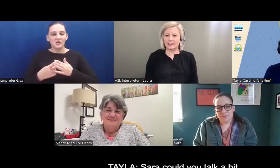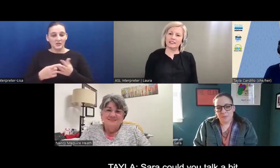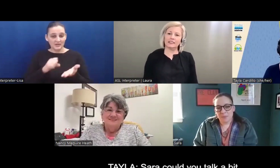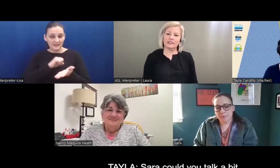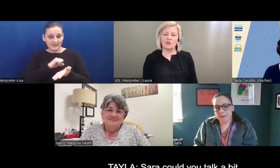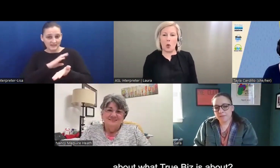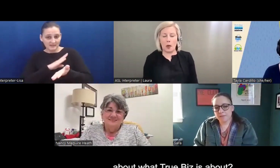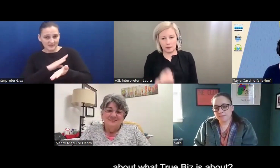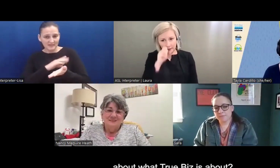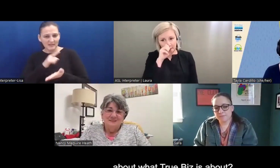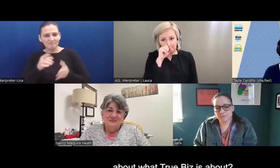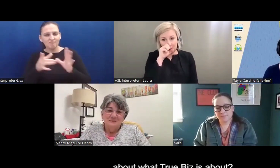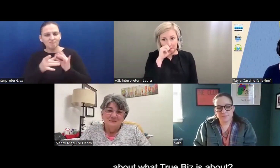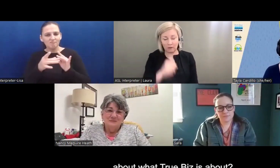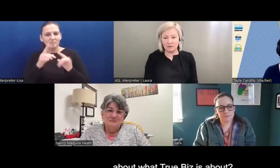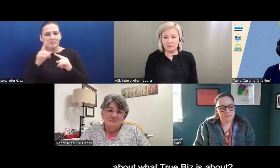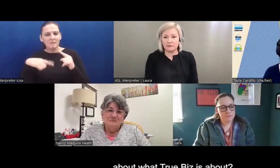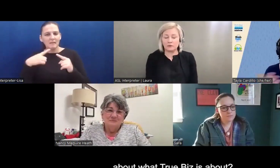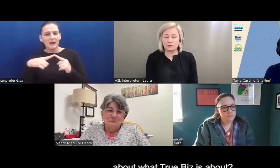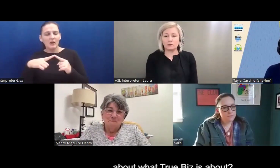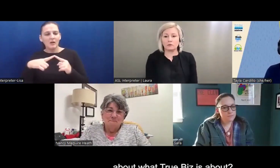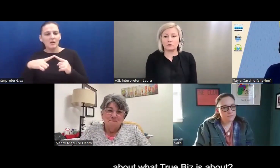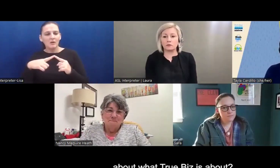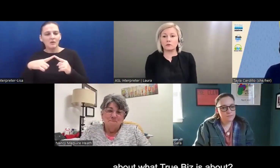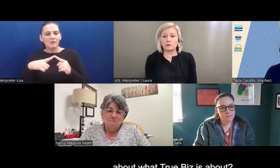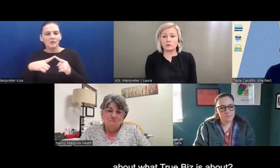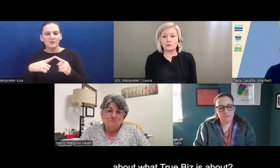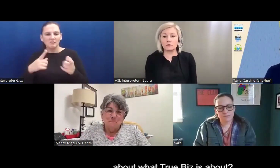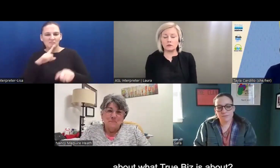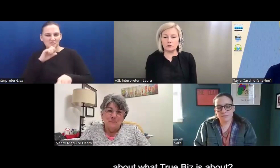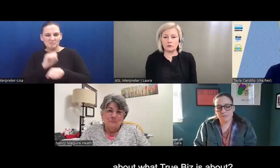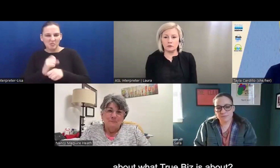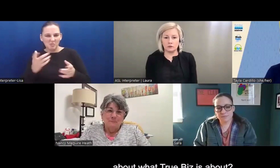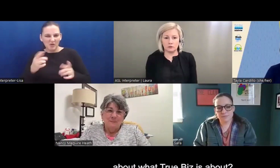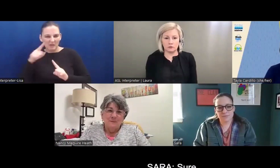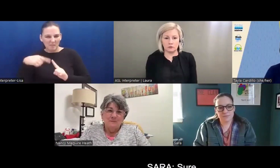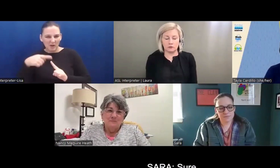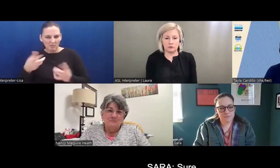you could talk a little bit about what True Biz is about.